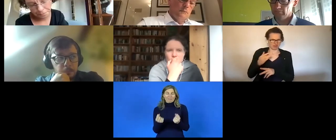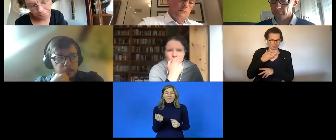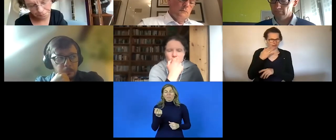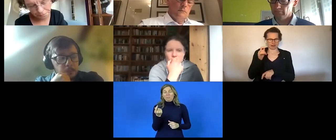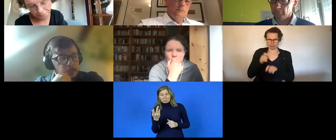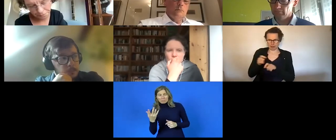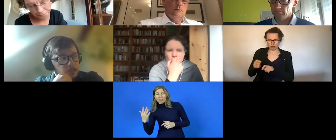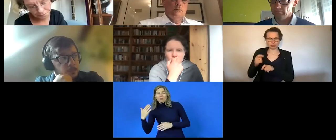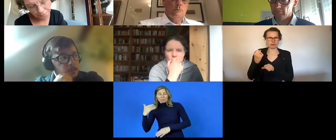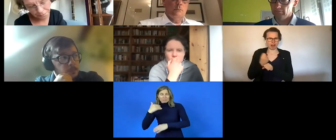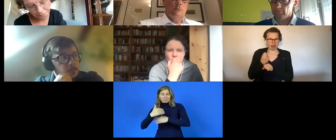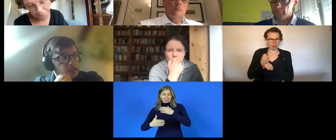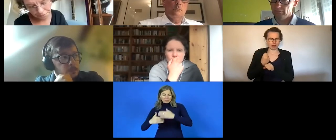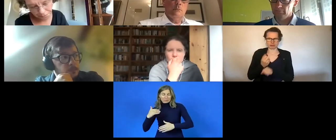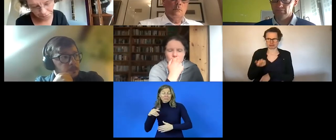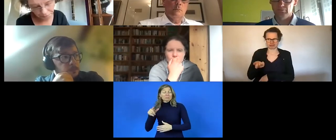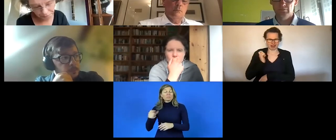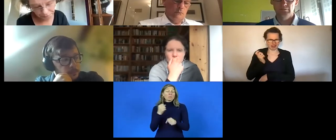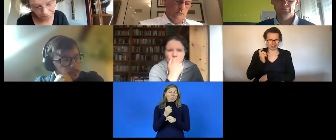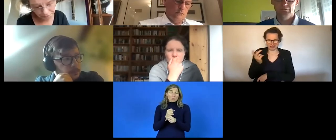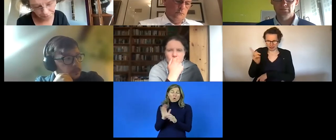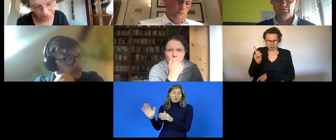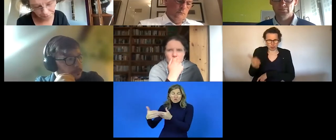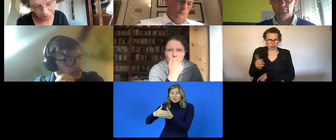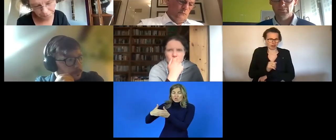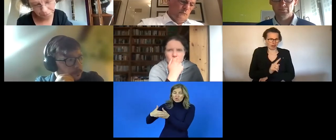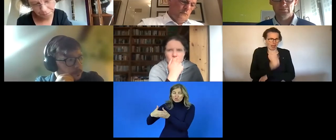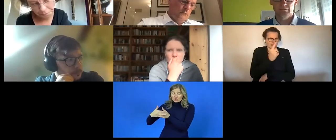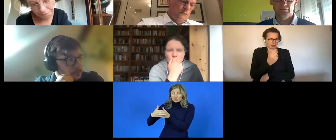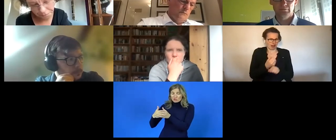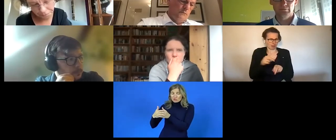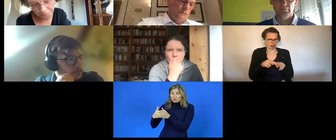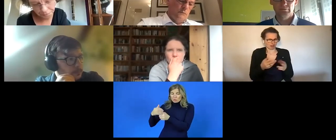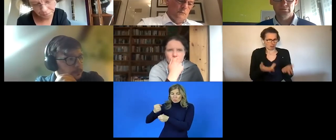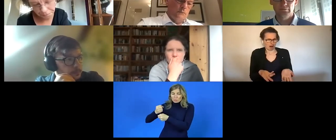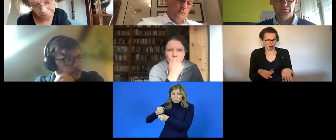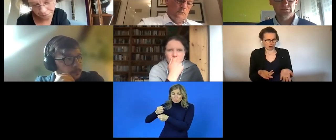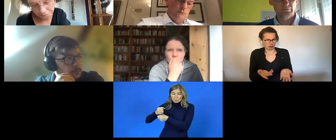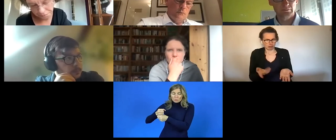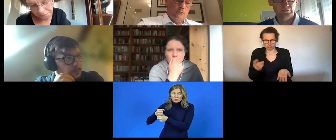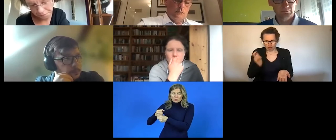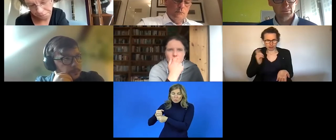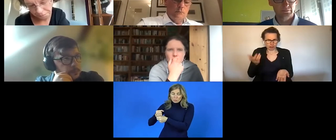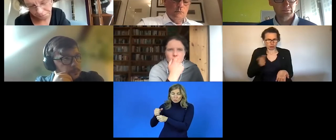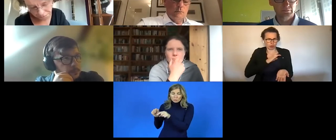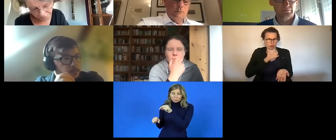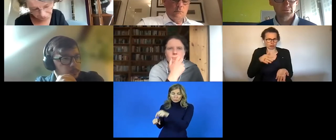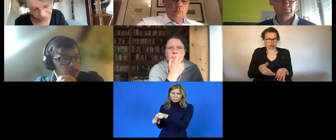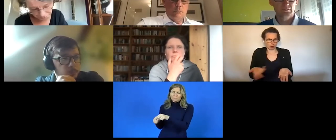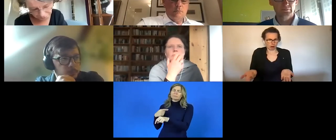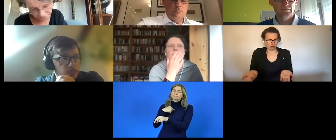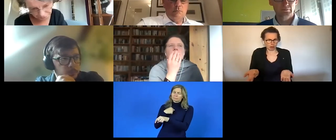he works in a sheltered workshop and i realized um with him